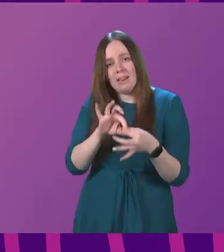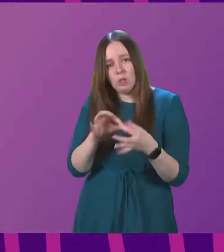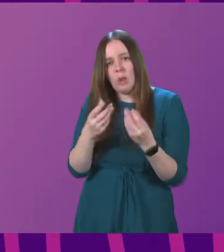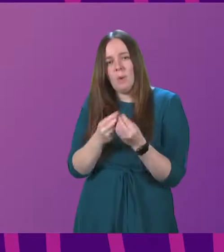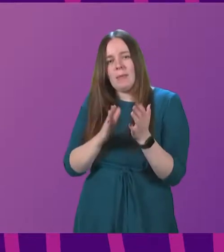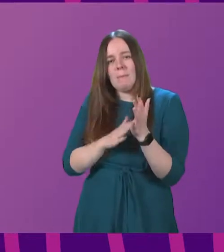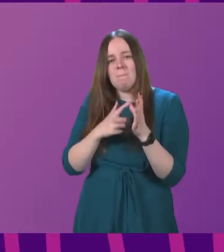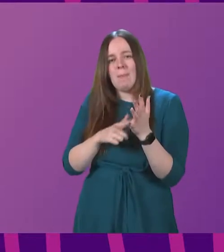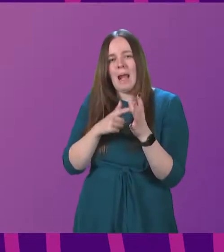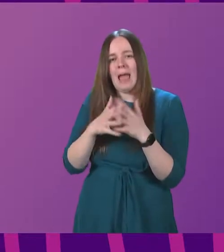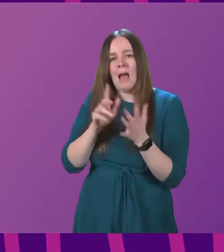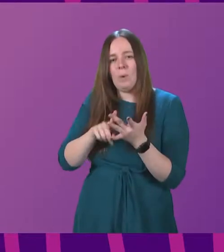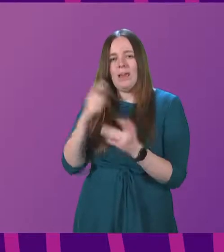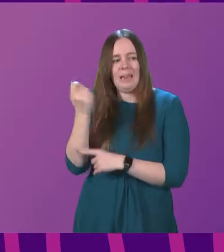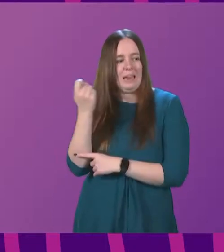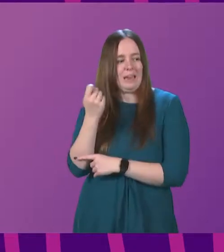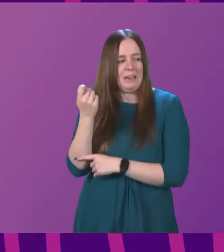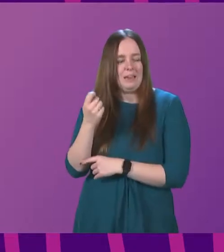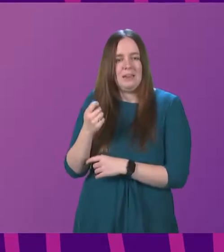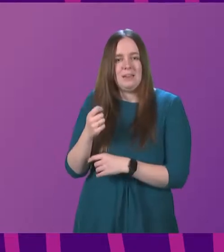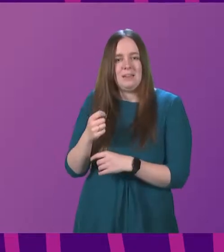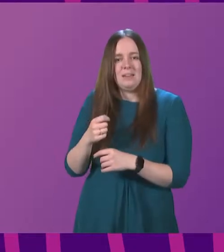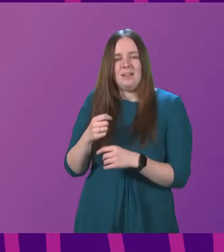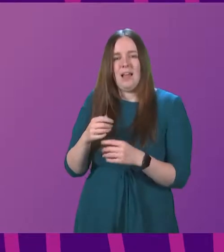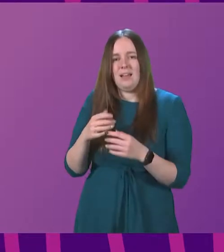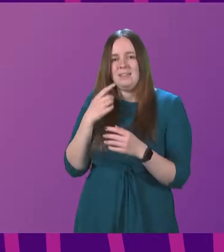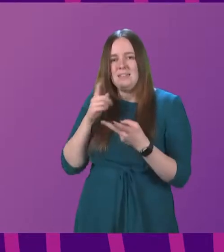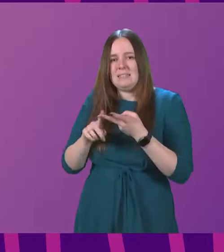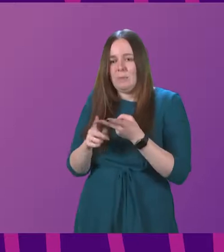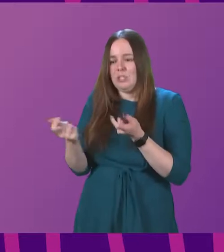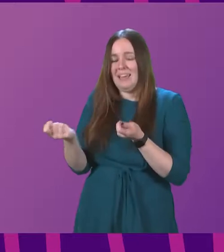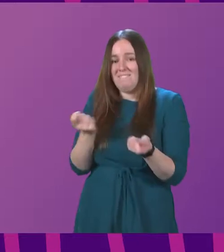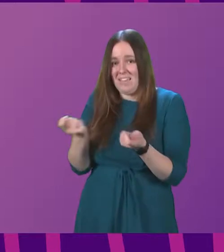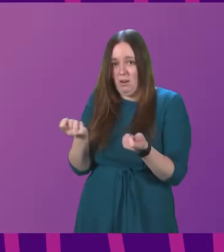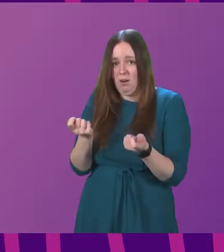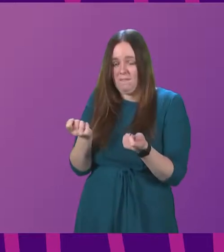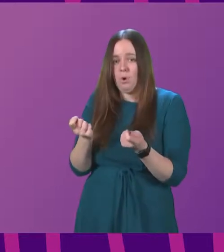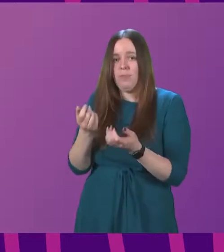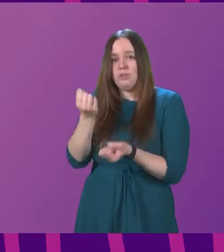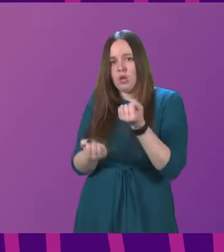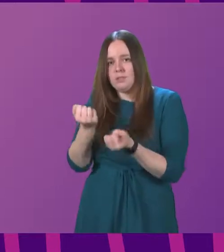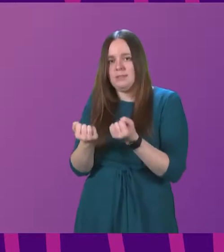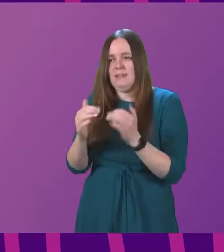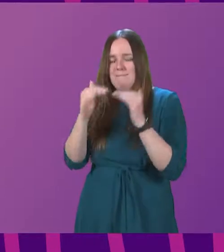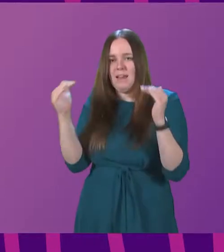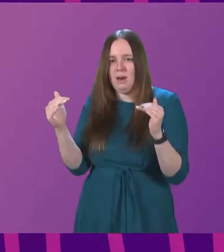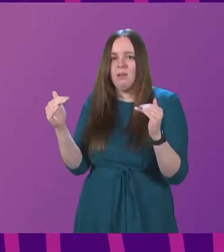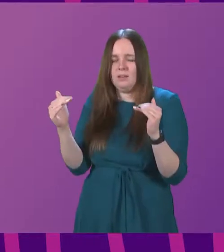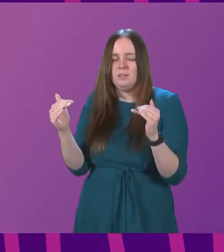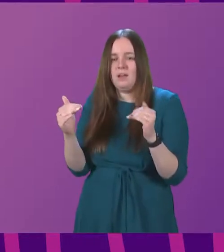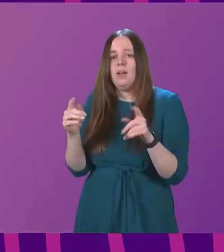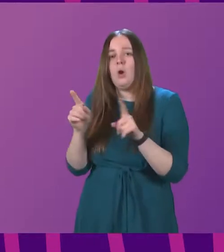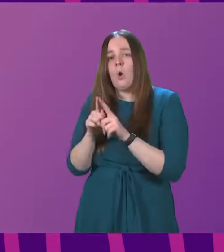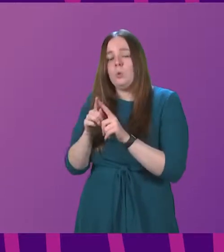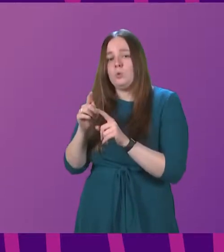Malawi. More recently, as Deputy Convener of the SNP's Social Justice and Fairness Commission, and then as Convener of the Scottish Parliament's Social